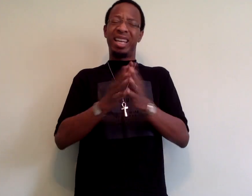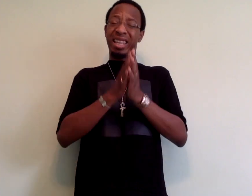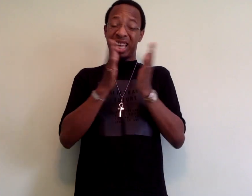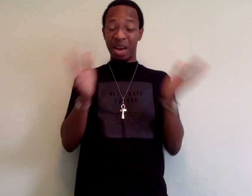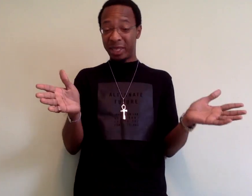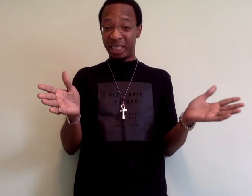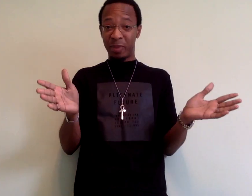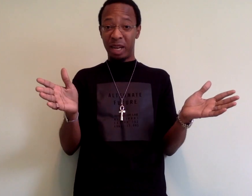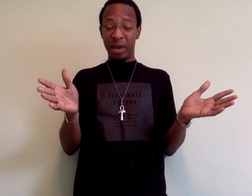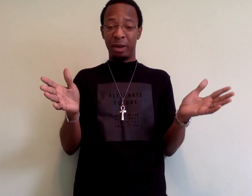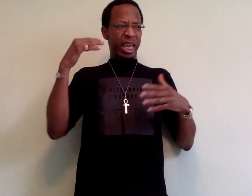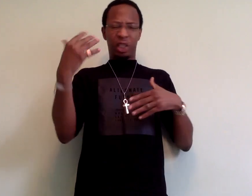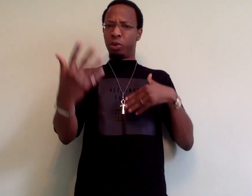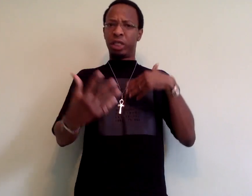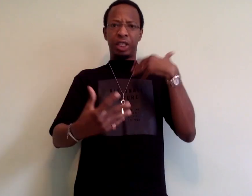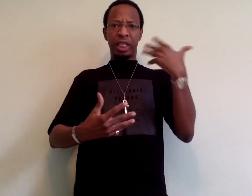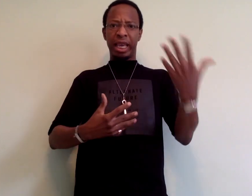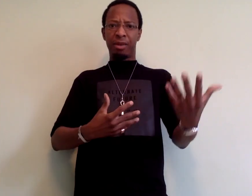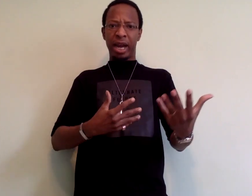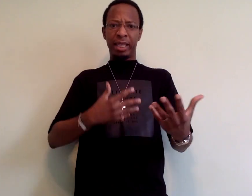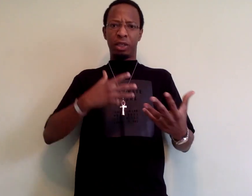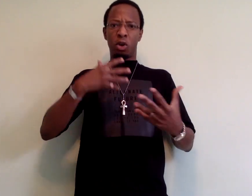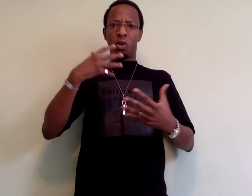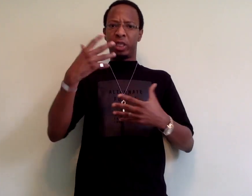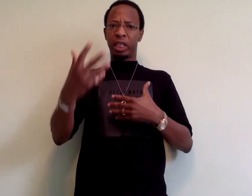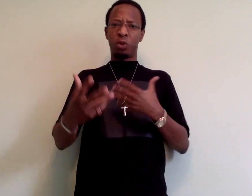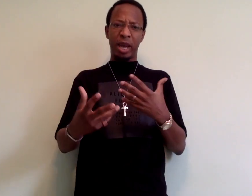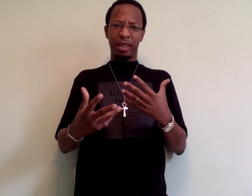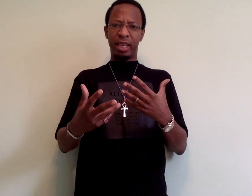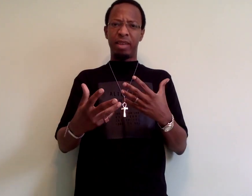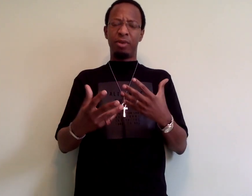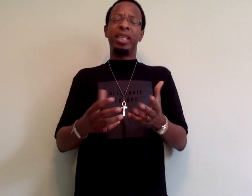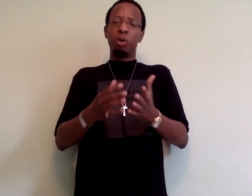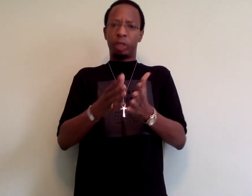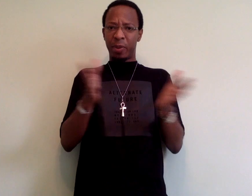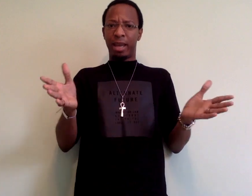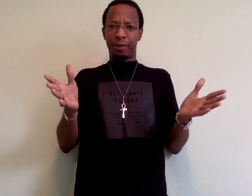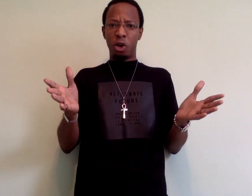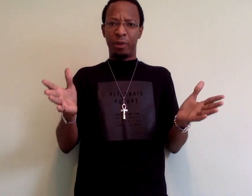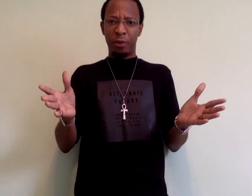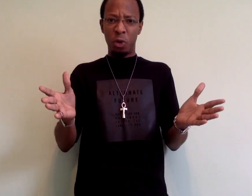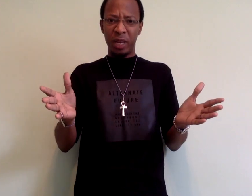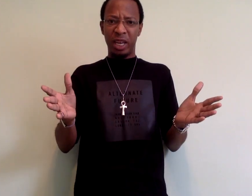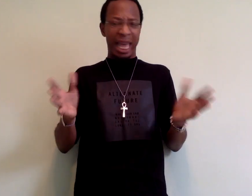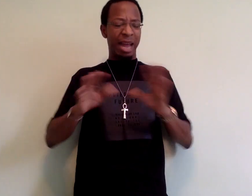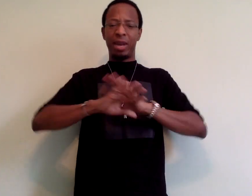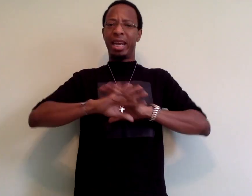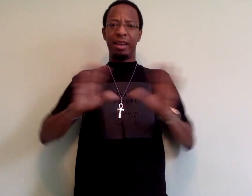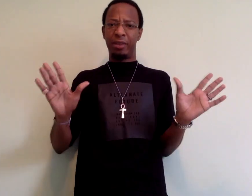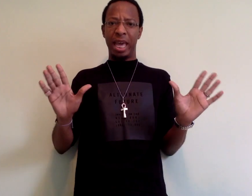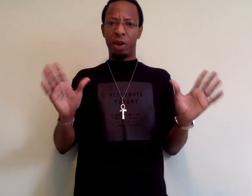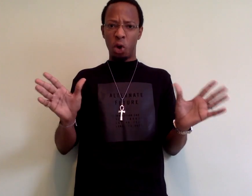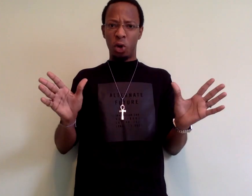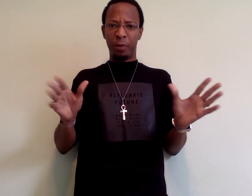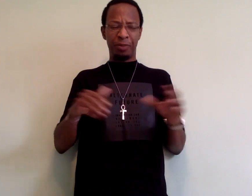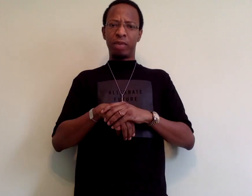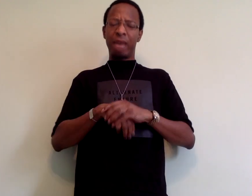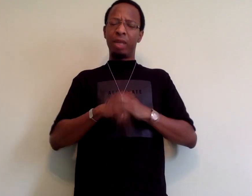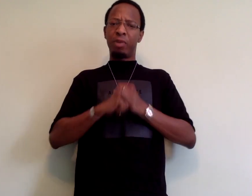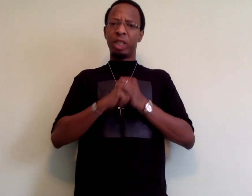A lot of the comments he's made about issues such as gay rights or homosexuality really do smack of homophobia, and I'm not here for that at all. That really brings